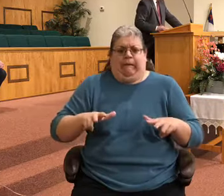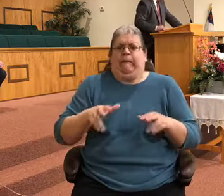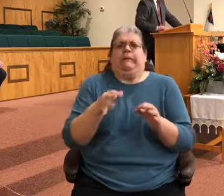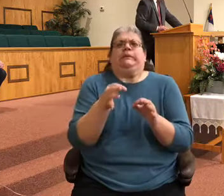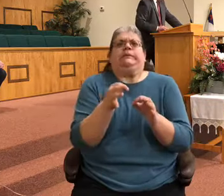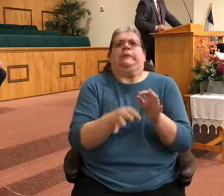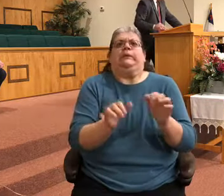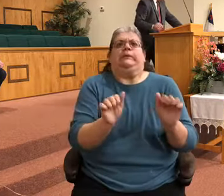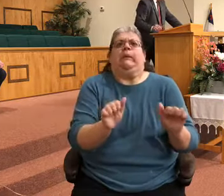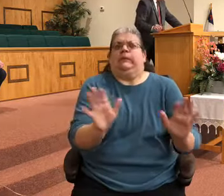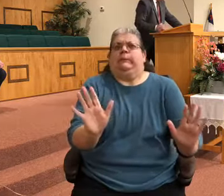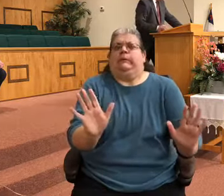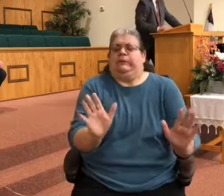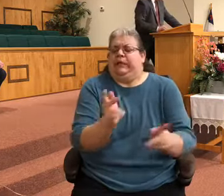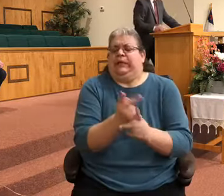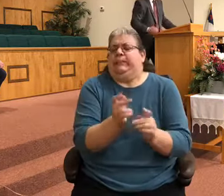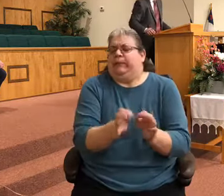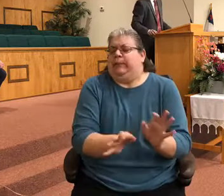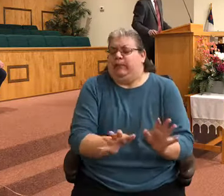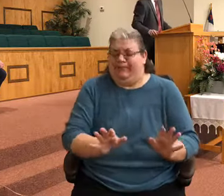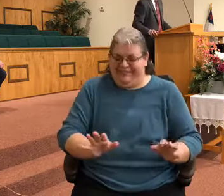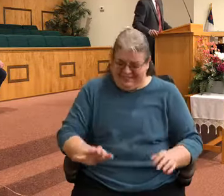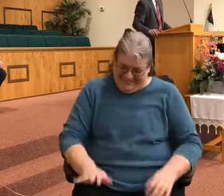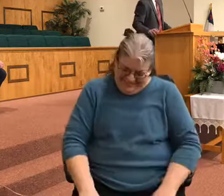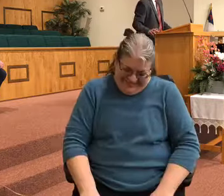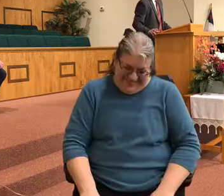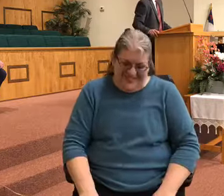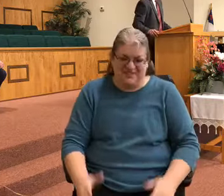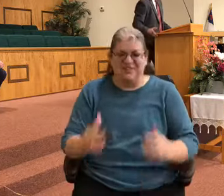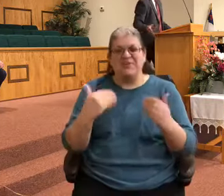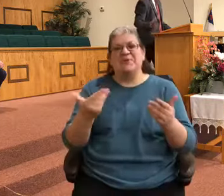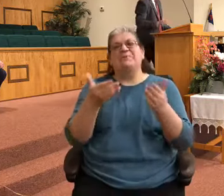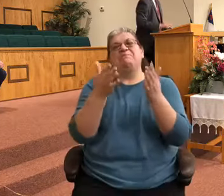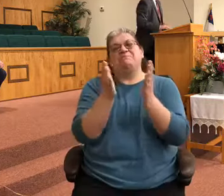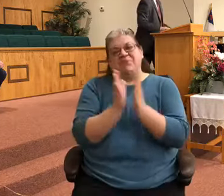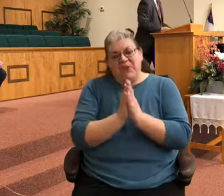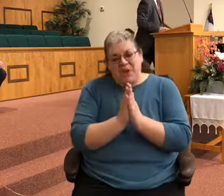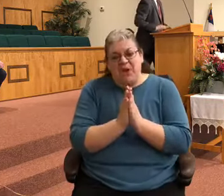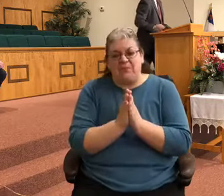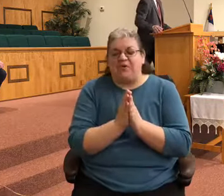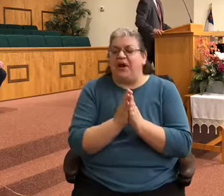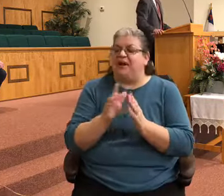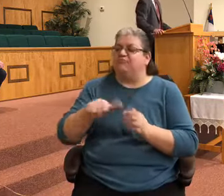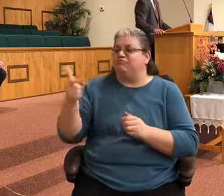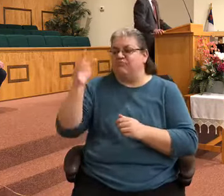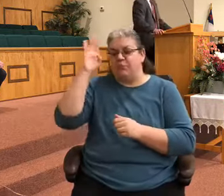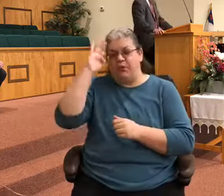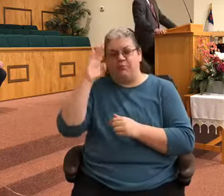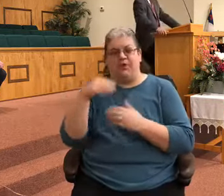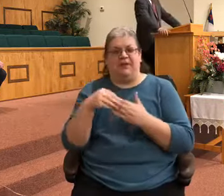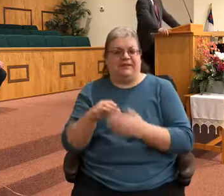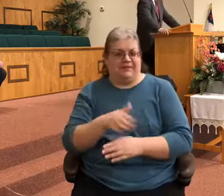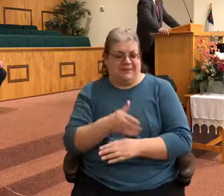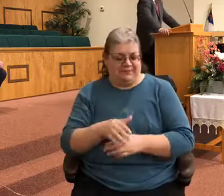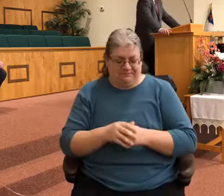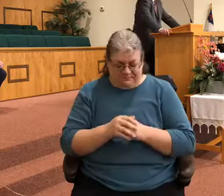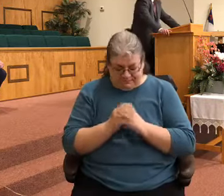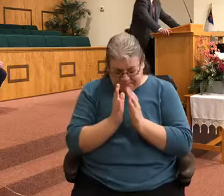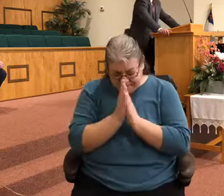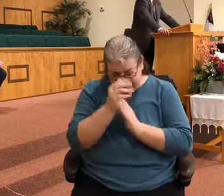So let me go ahead and have a word of prayer with you here. And I hope Brother Ryan come up and lead us in a song. Father, we love you. We're